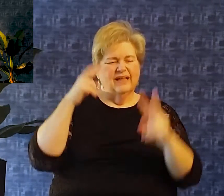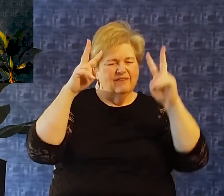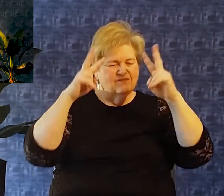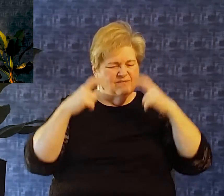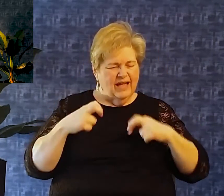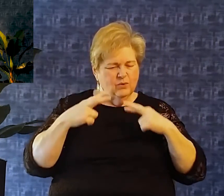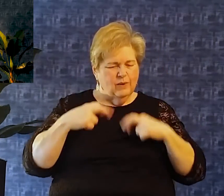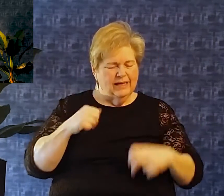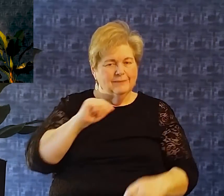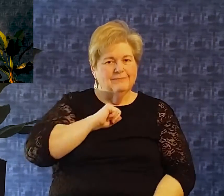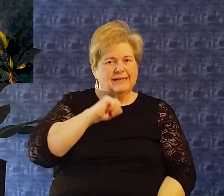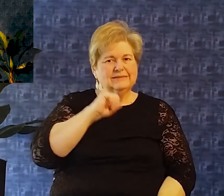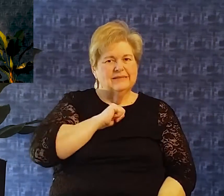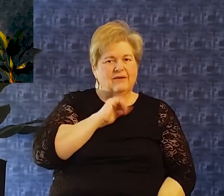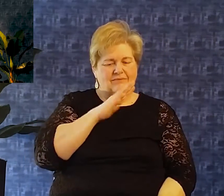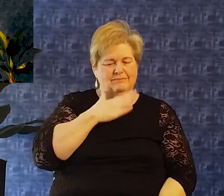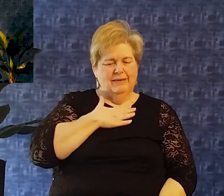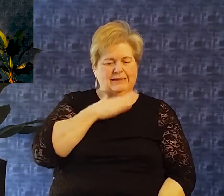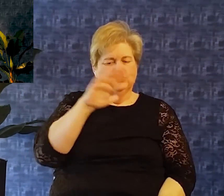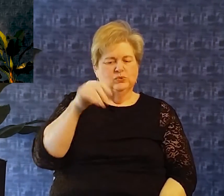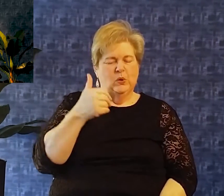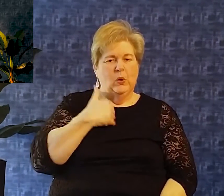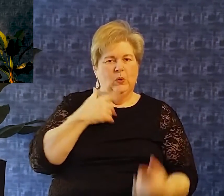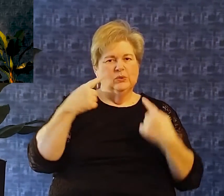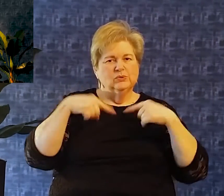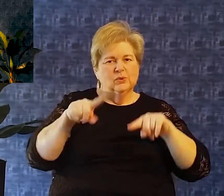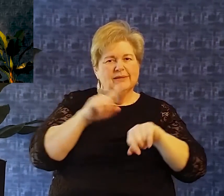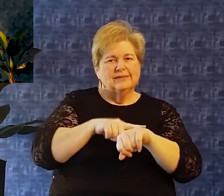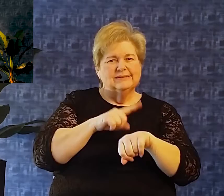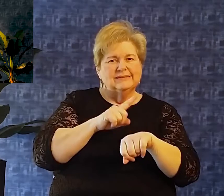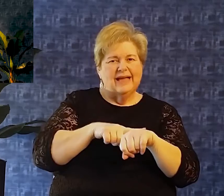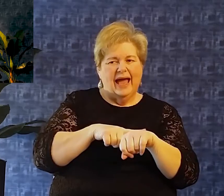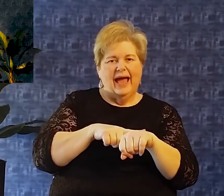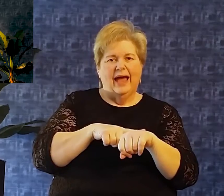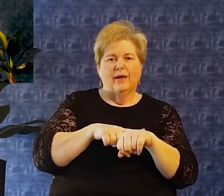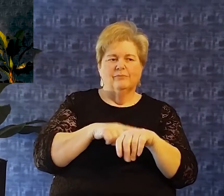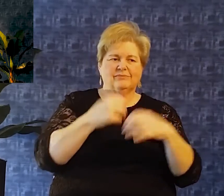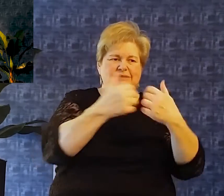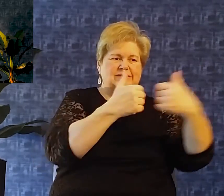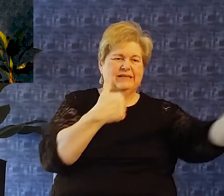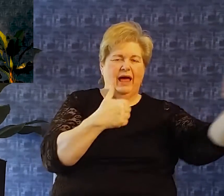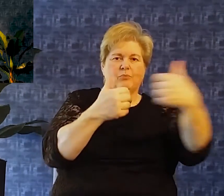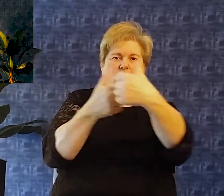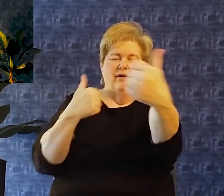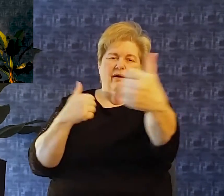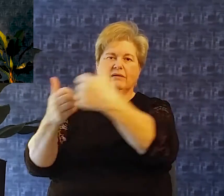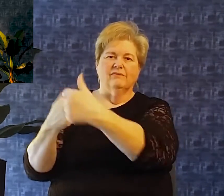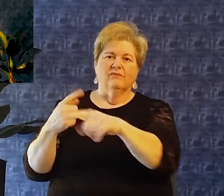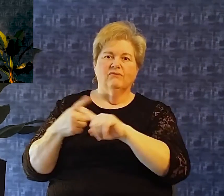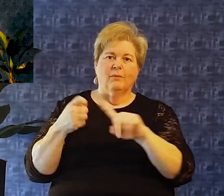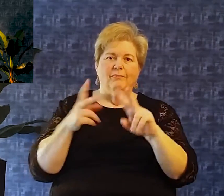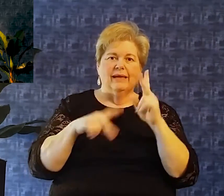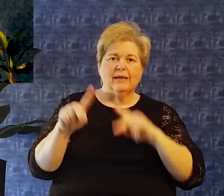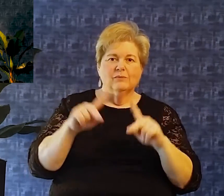distancing This time of not being able to to meet like we normally would I have been